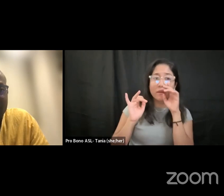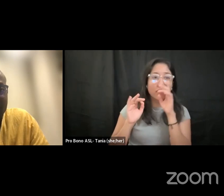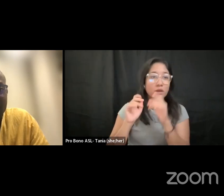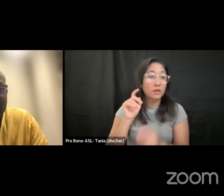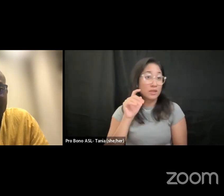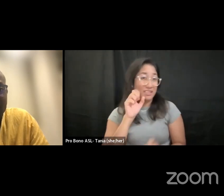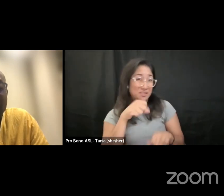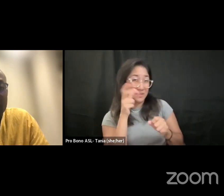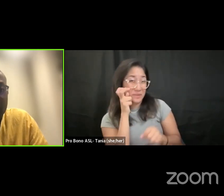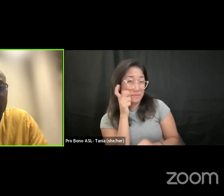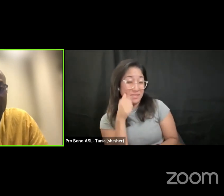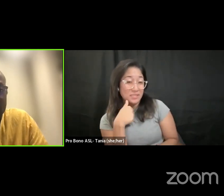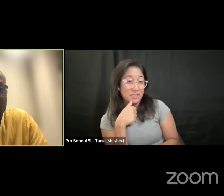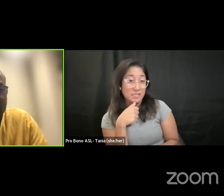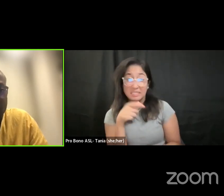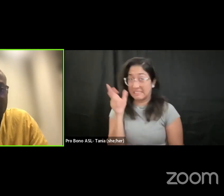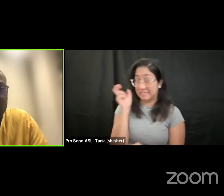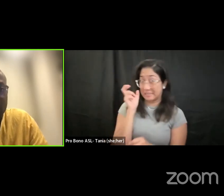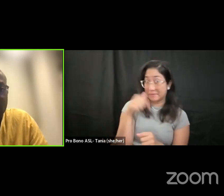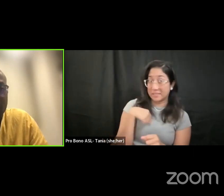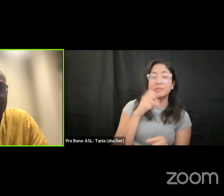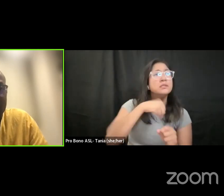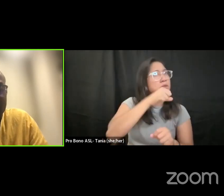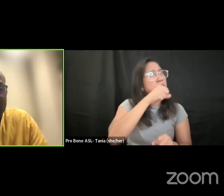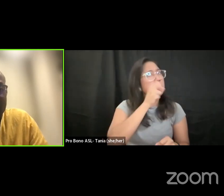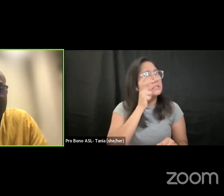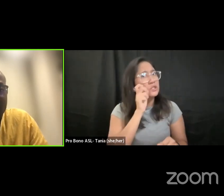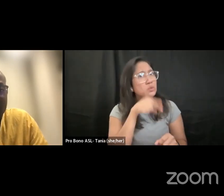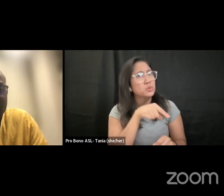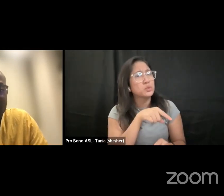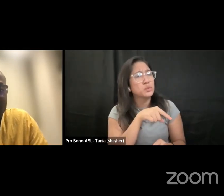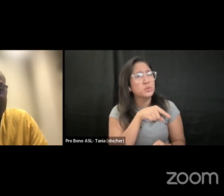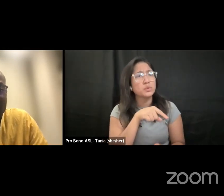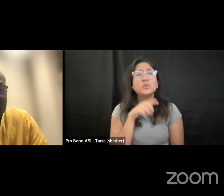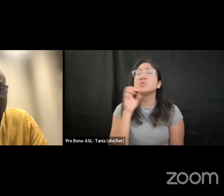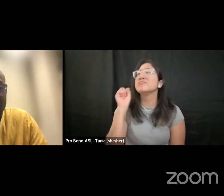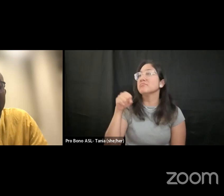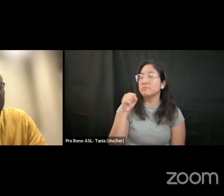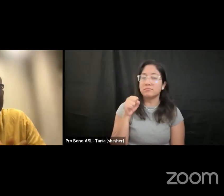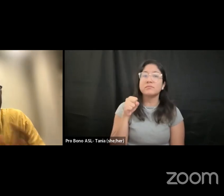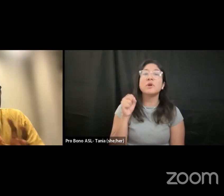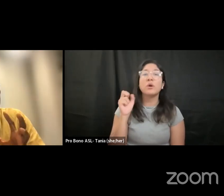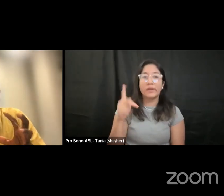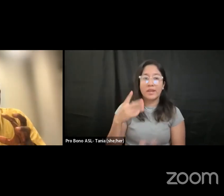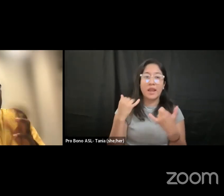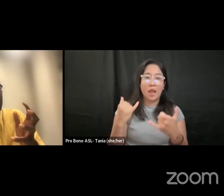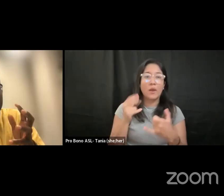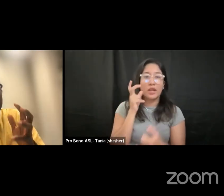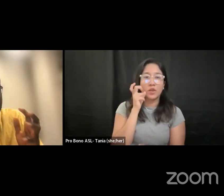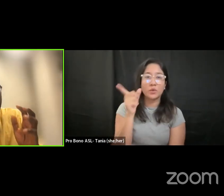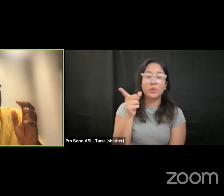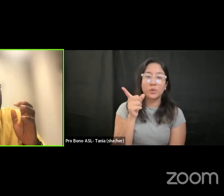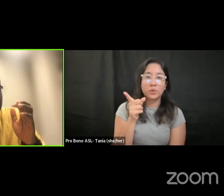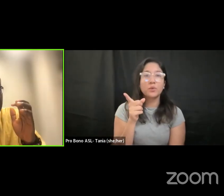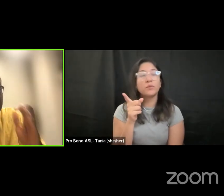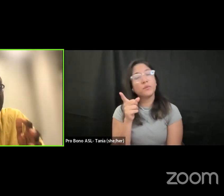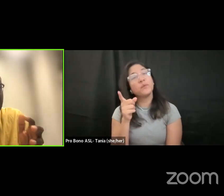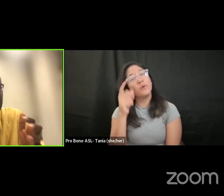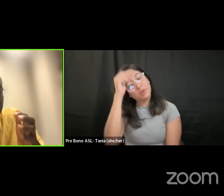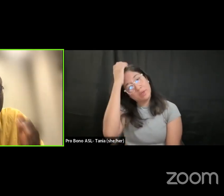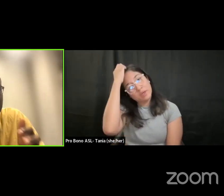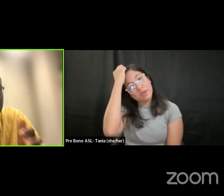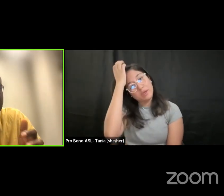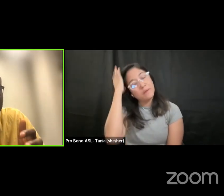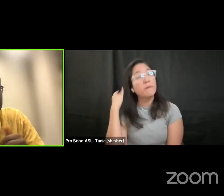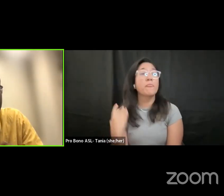can you hear me yes i can hear you yes can you hear me yes you're back great yeah i was saying that thank you for for for